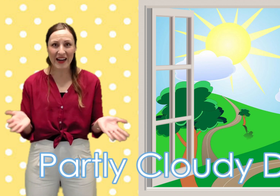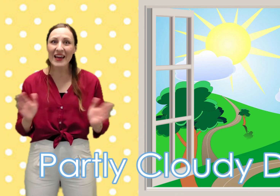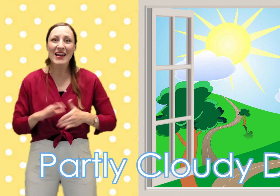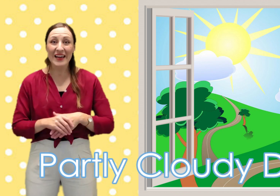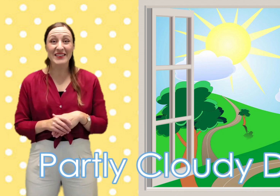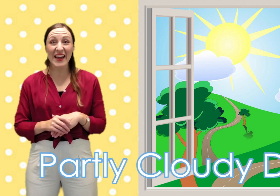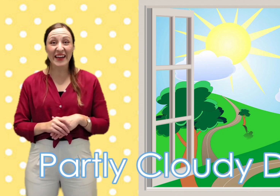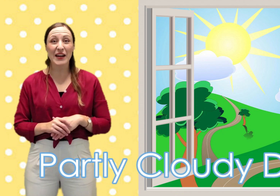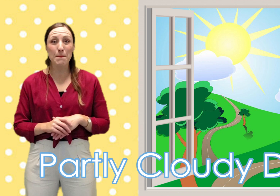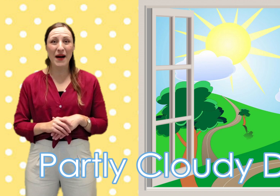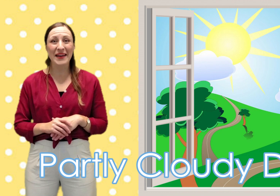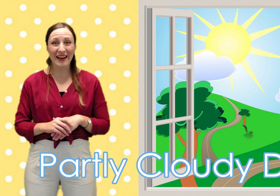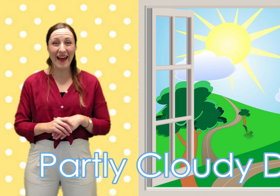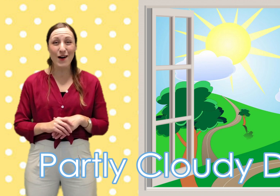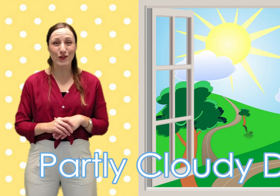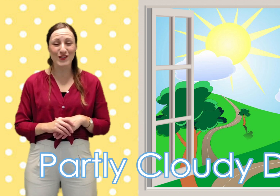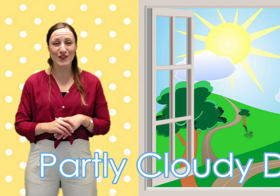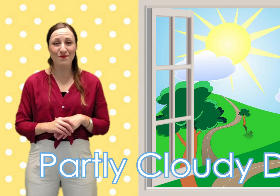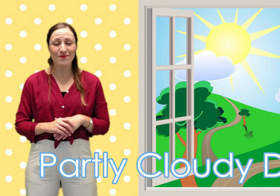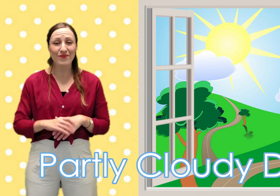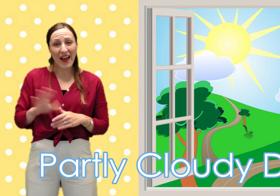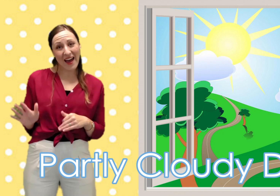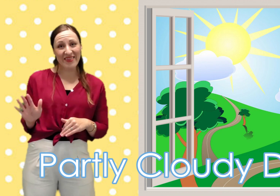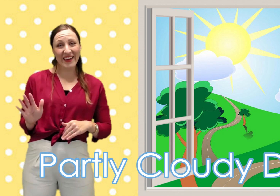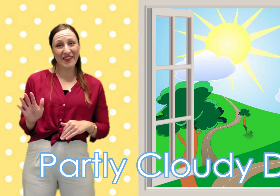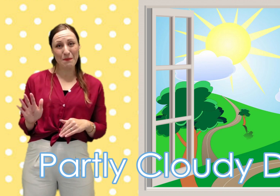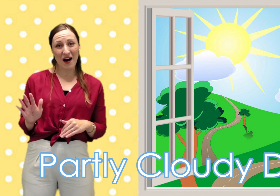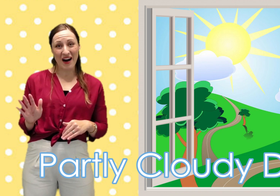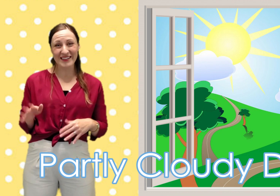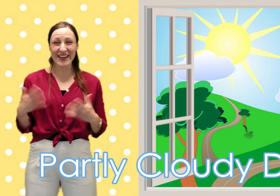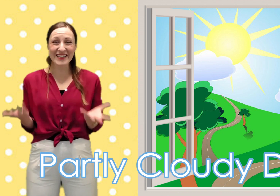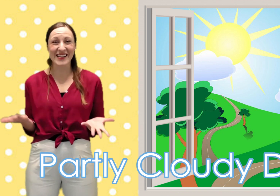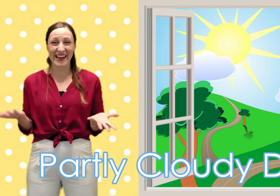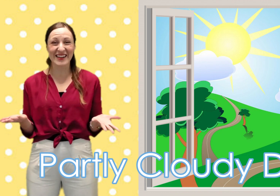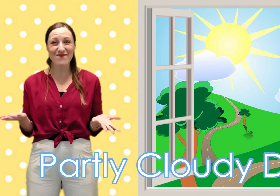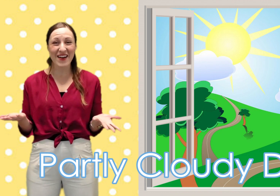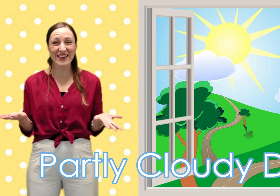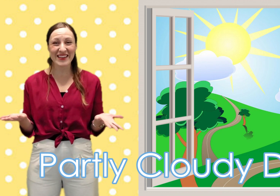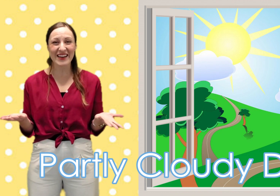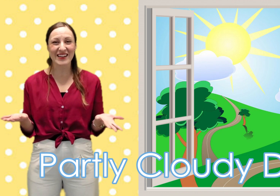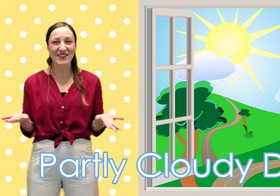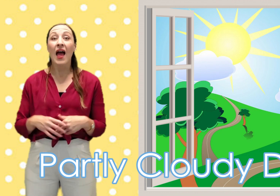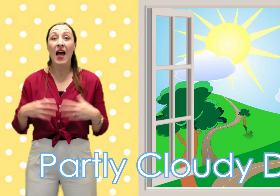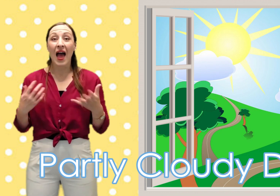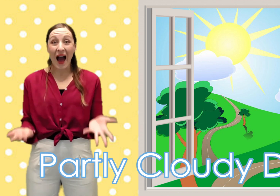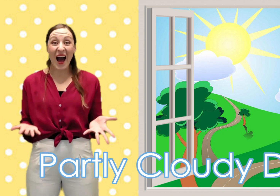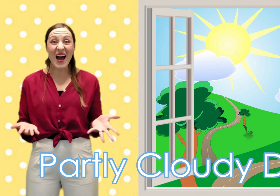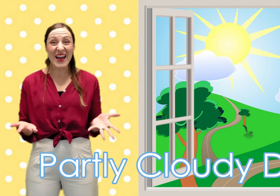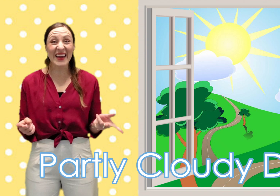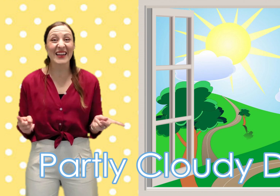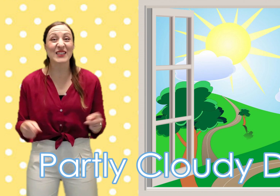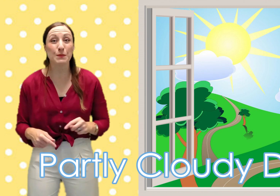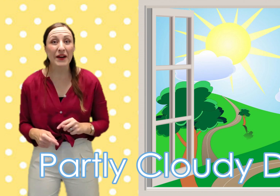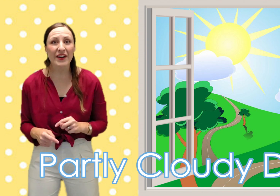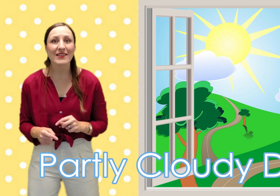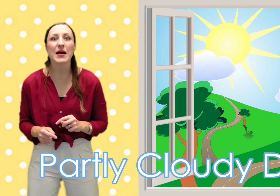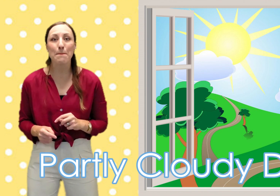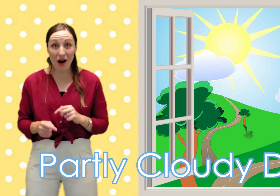is taken up by clouds and the other part is taken up by the Sun I can experience a